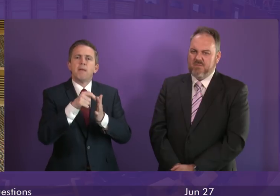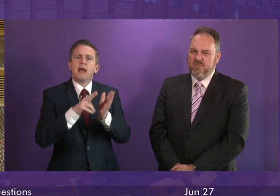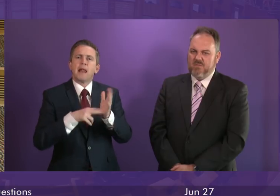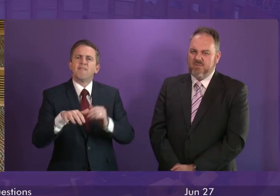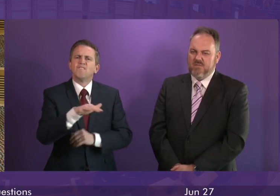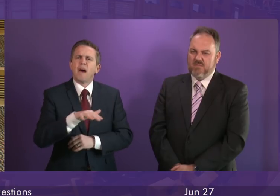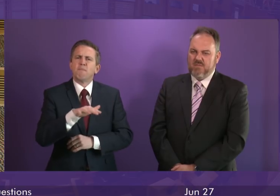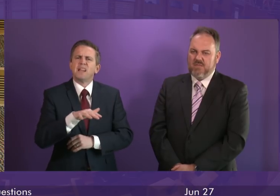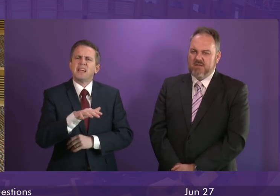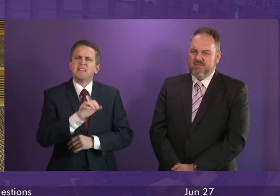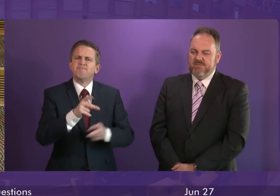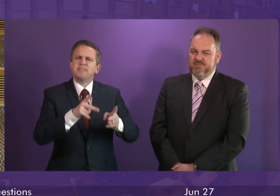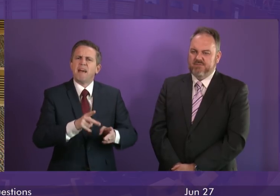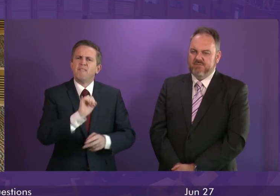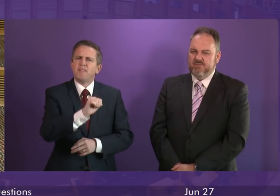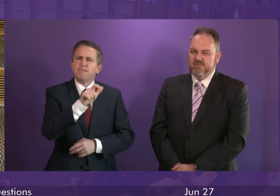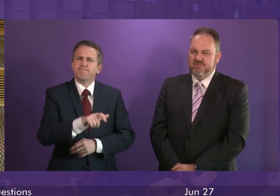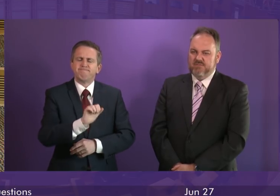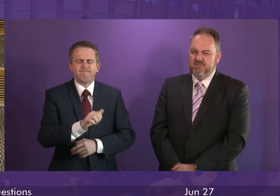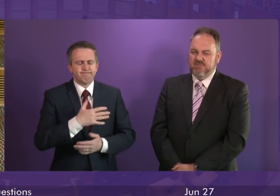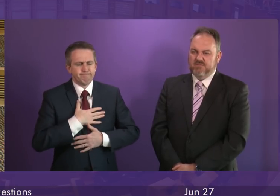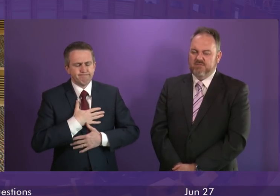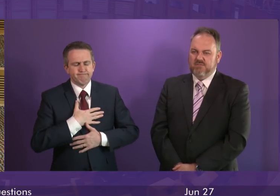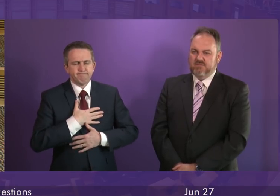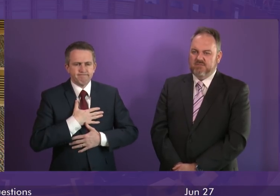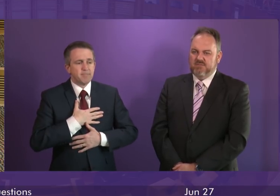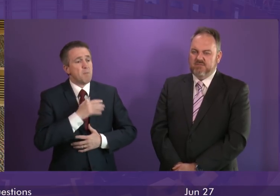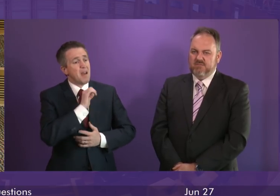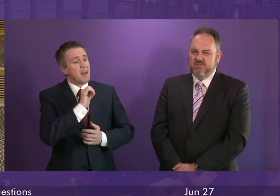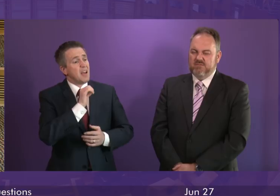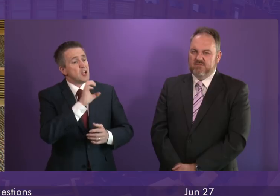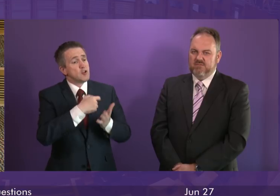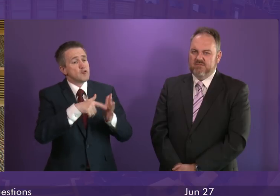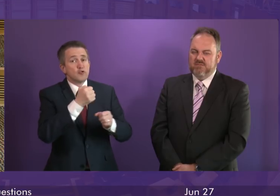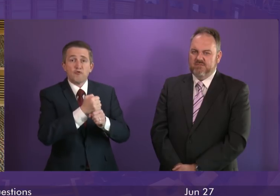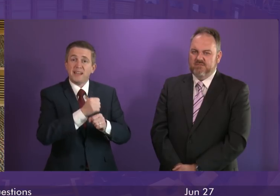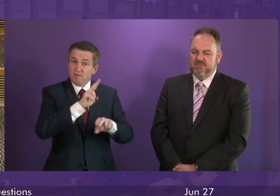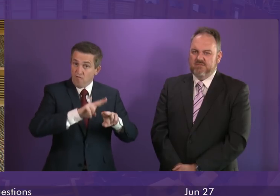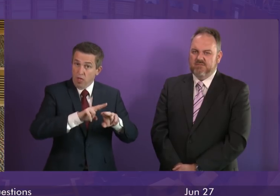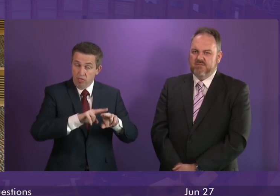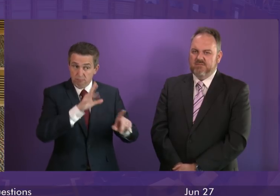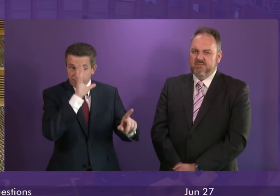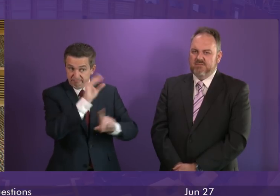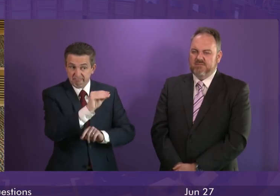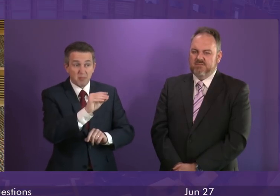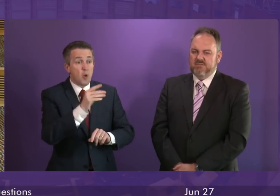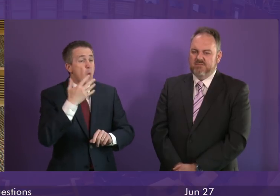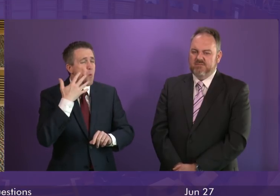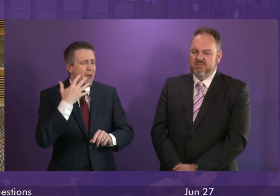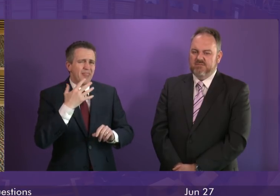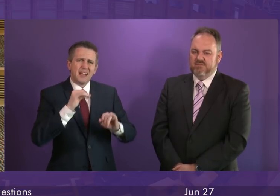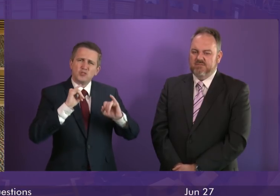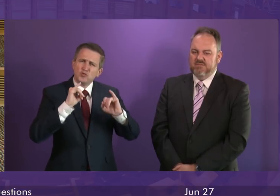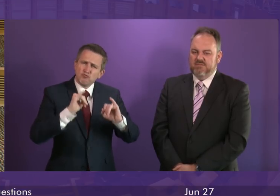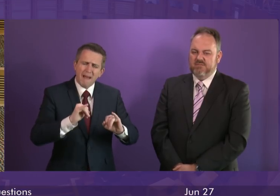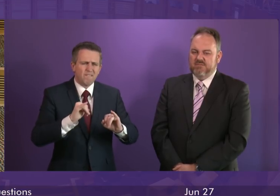for everything they have gone through. And what I would say to Craig's father is this. At the time that happened, that dreadful